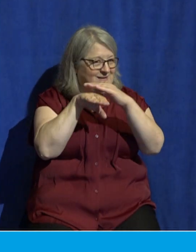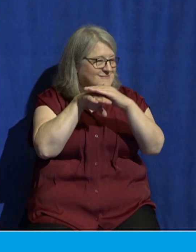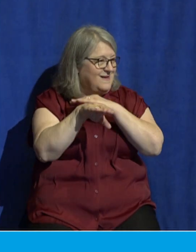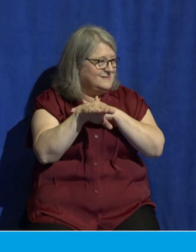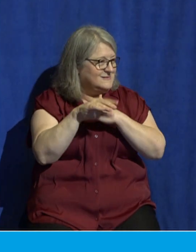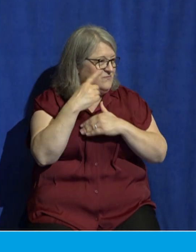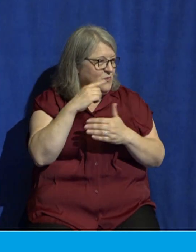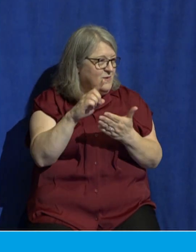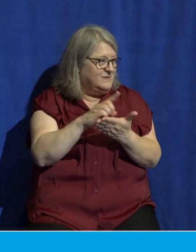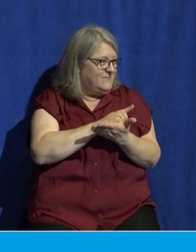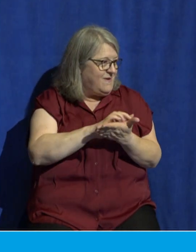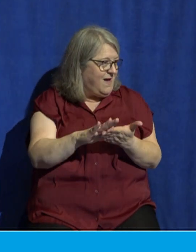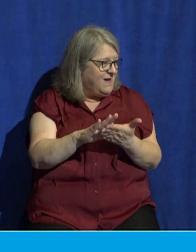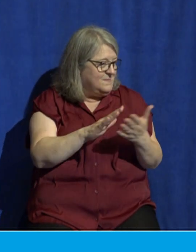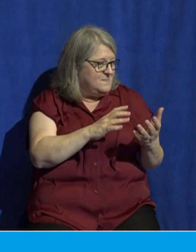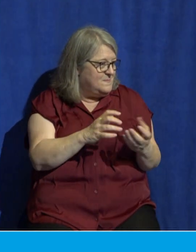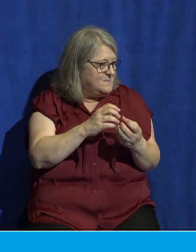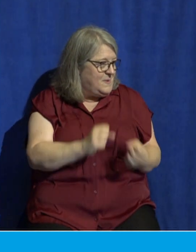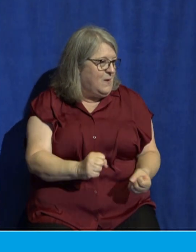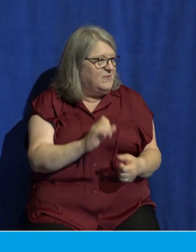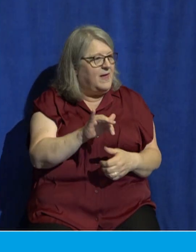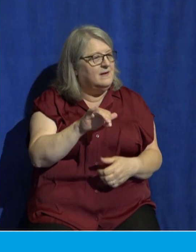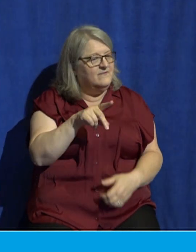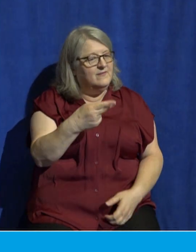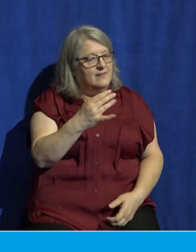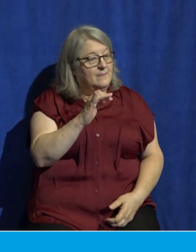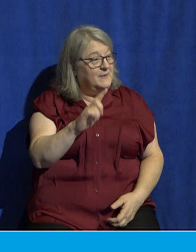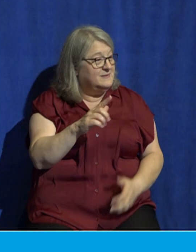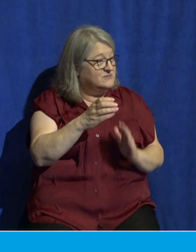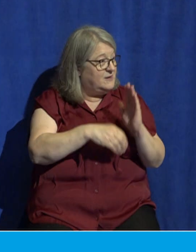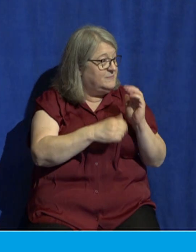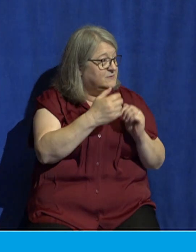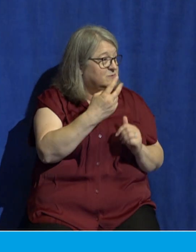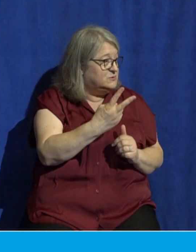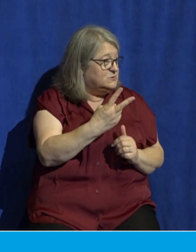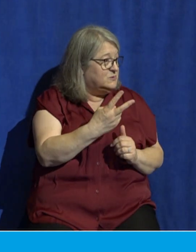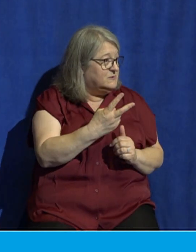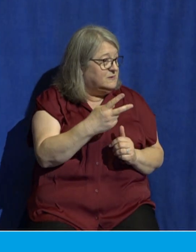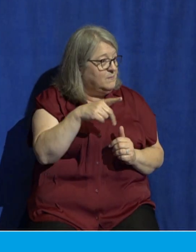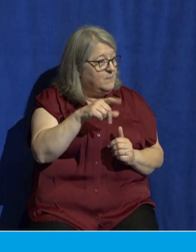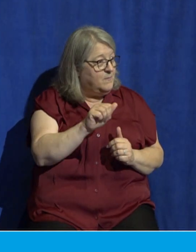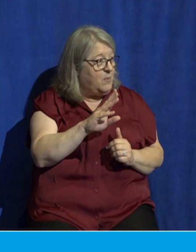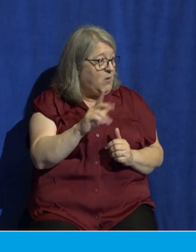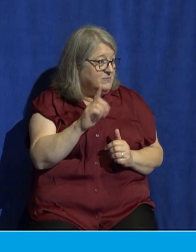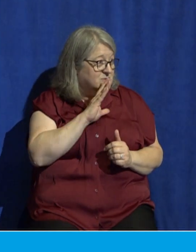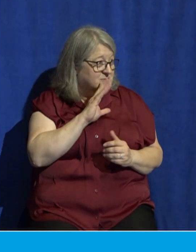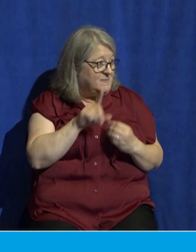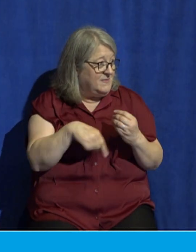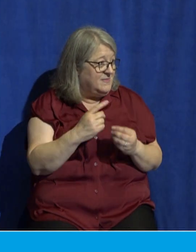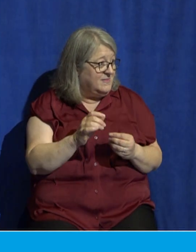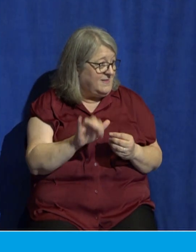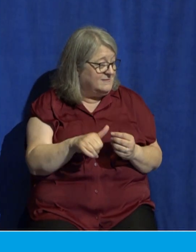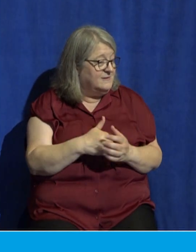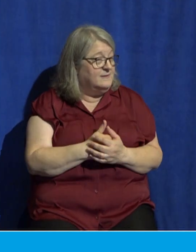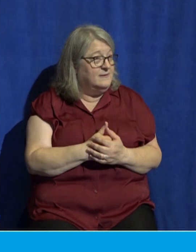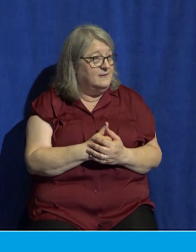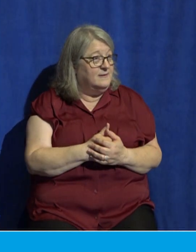This is what Paul talks about in Philippians chapter 2. In order to intentionally identify with us in our humanity,